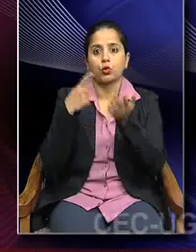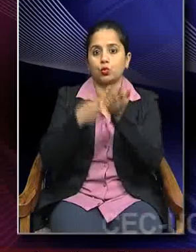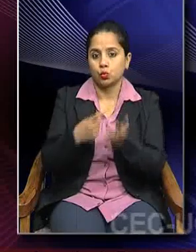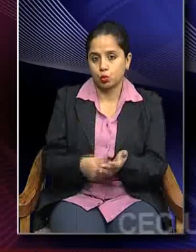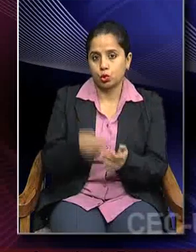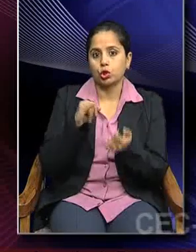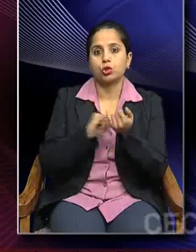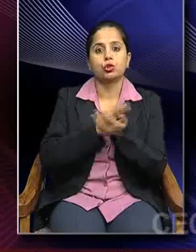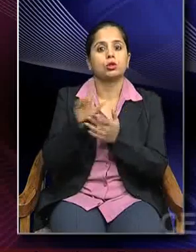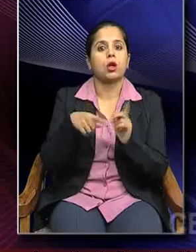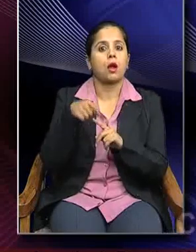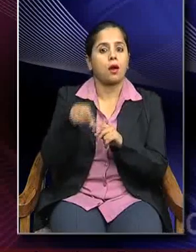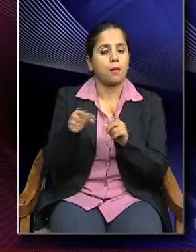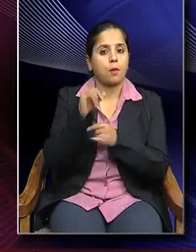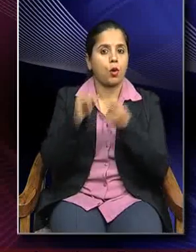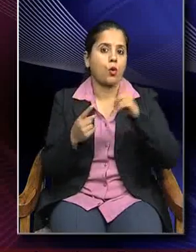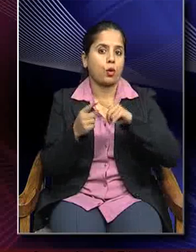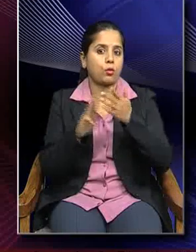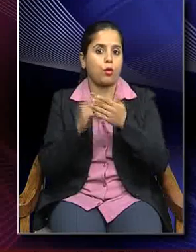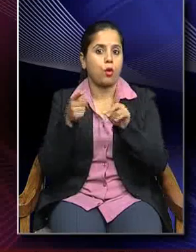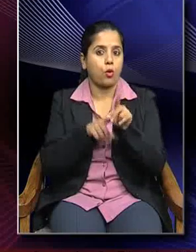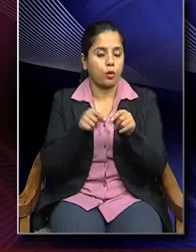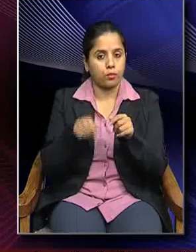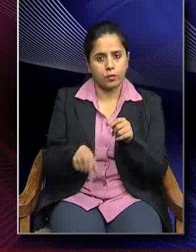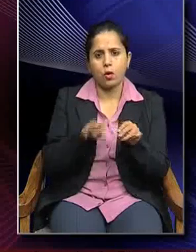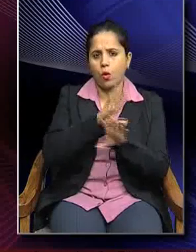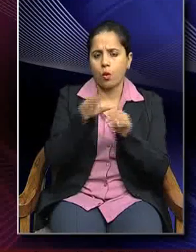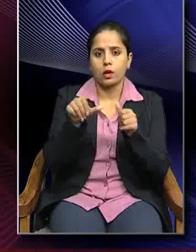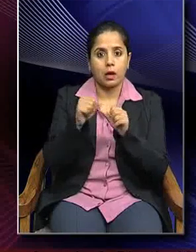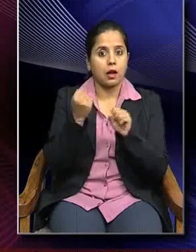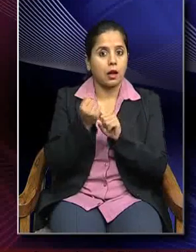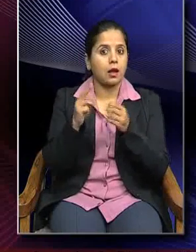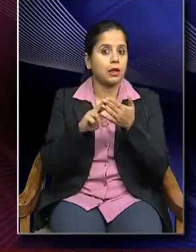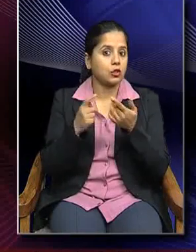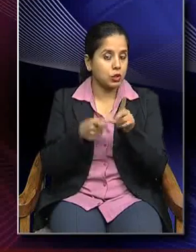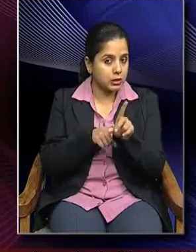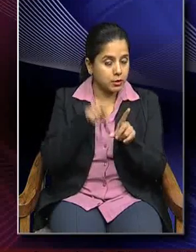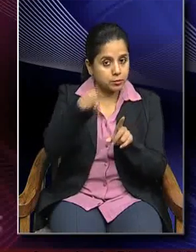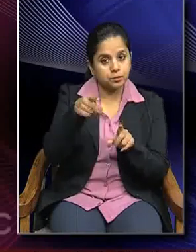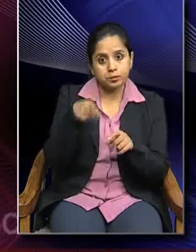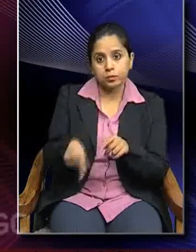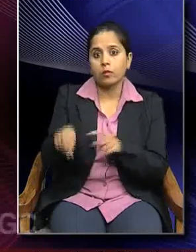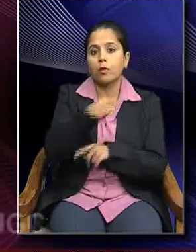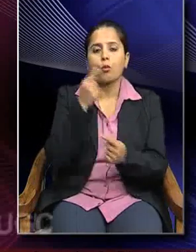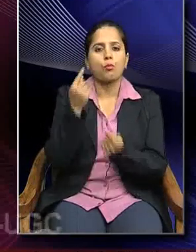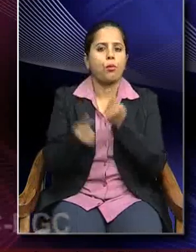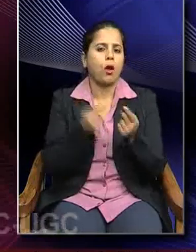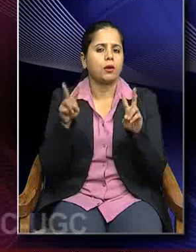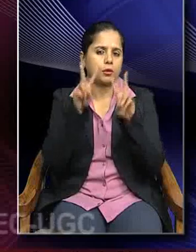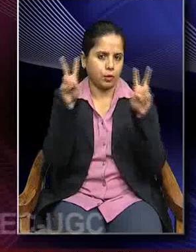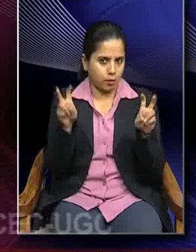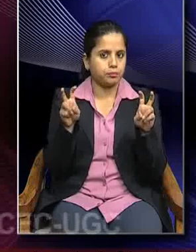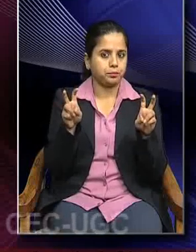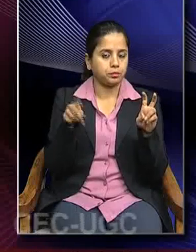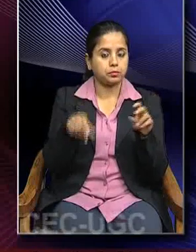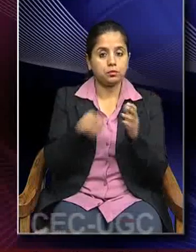in the post-Maurian period. So through all these agencies there is the political context of